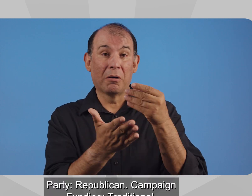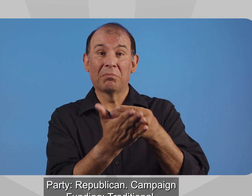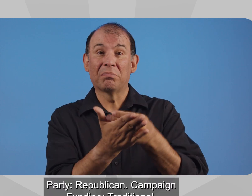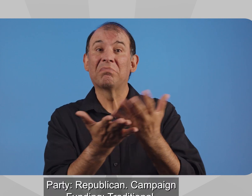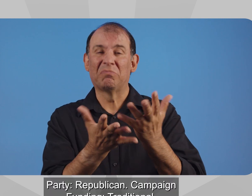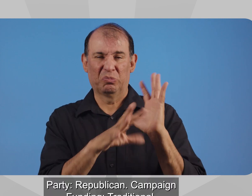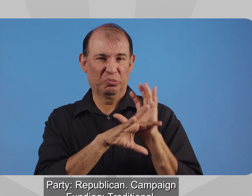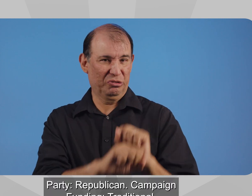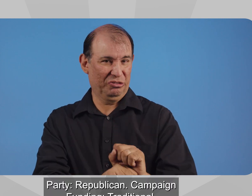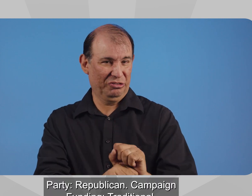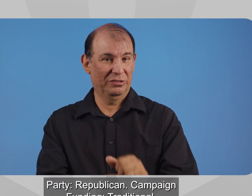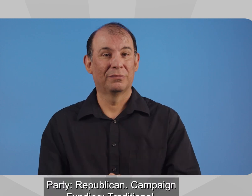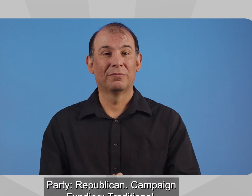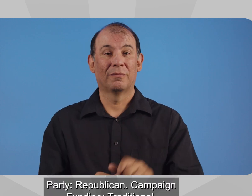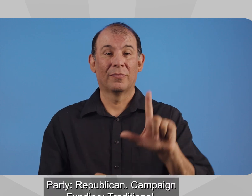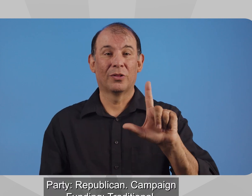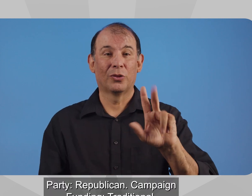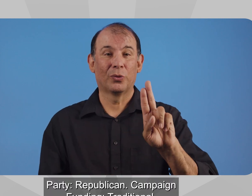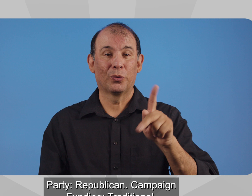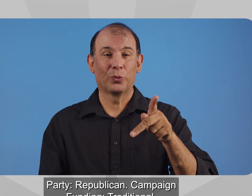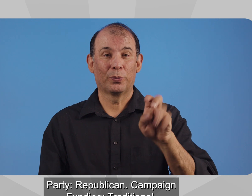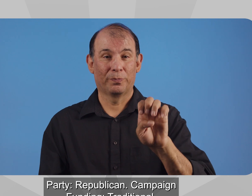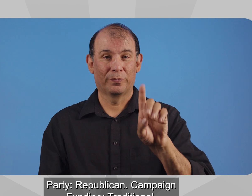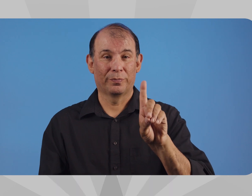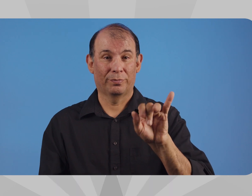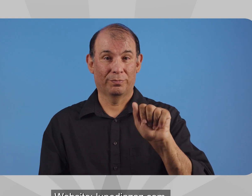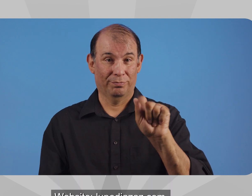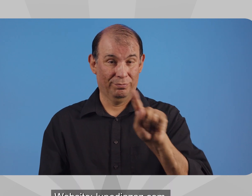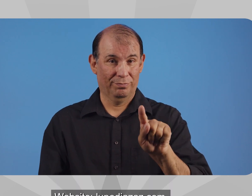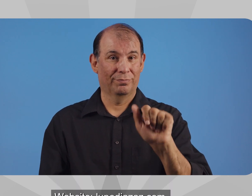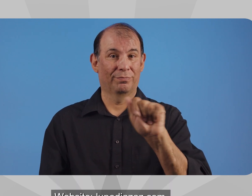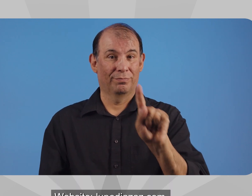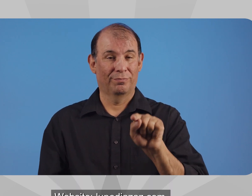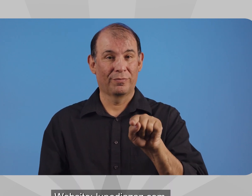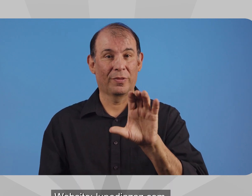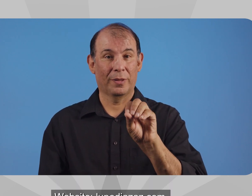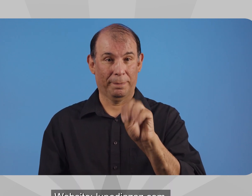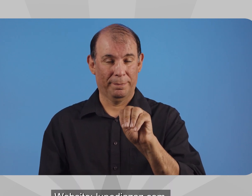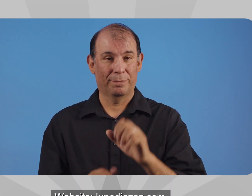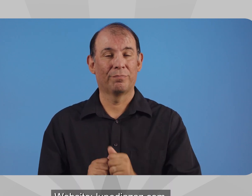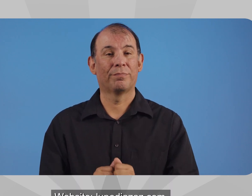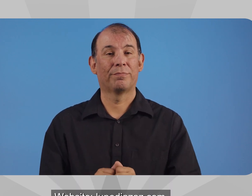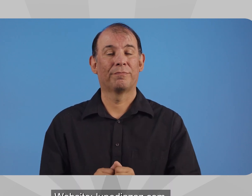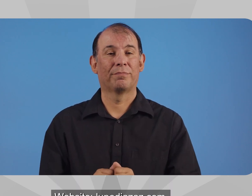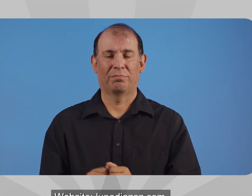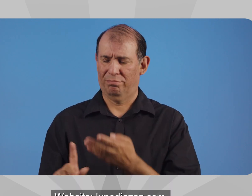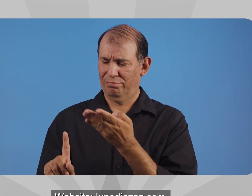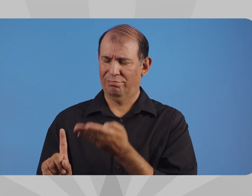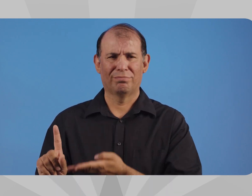Republican Campaign funding, traditional Website, LupeDiazAZ